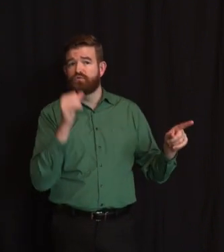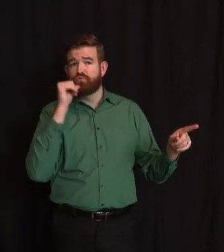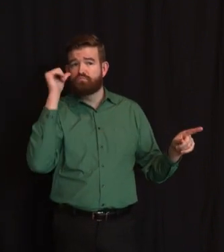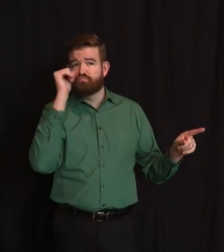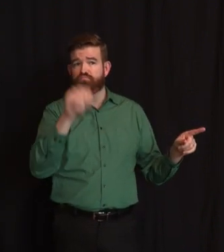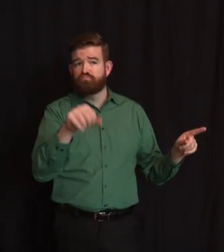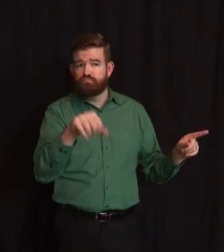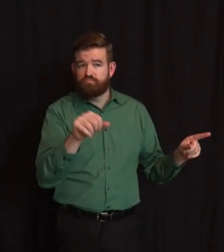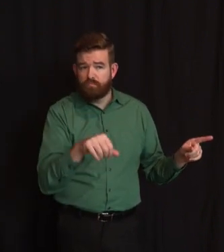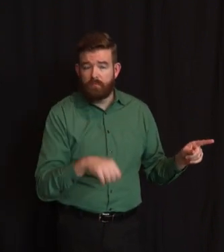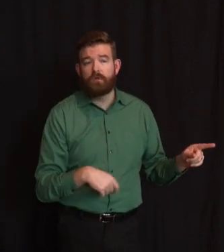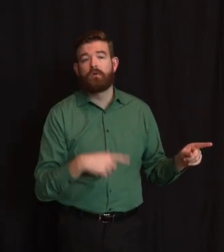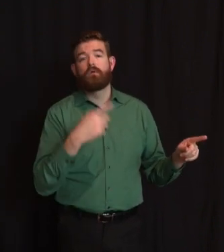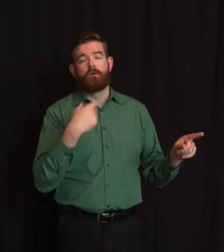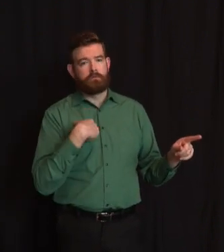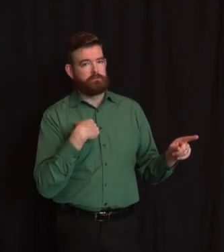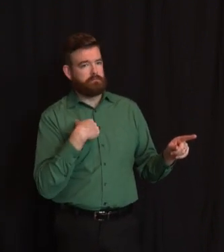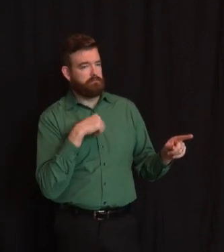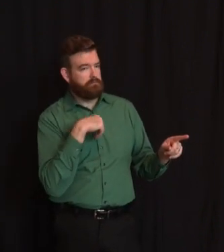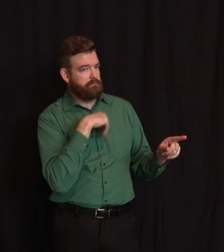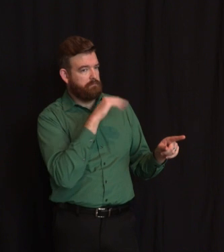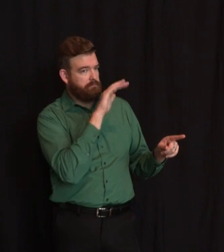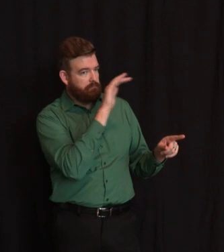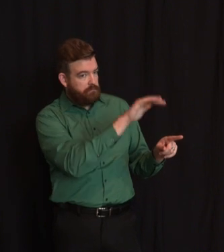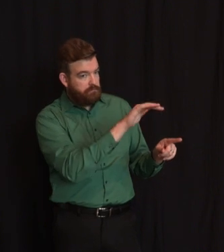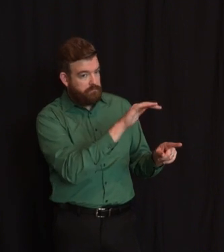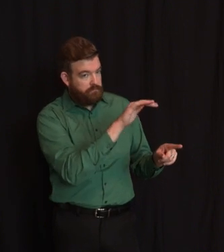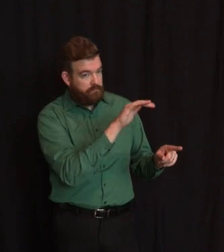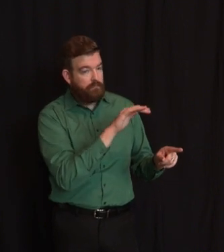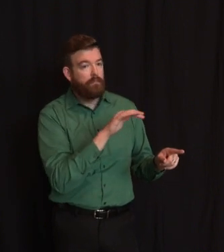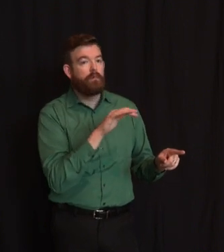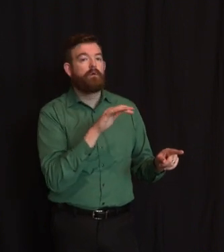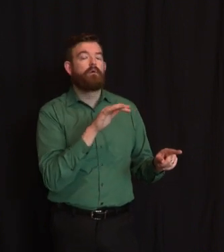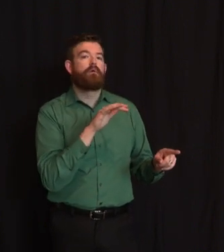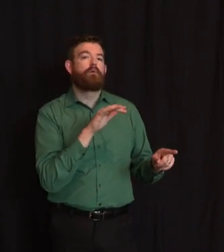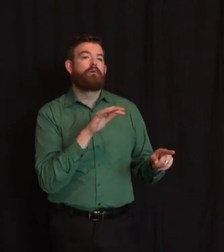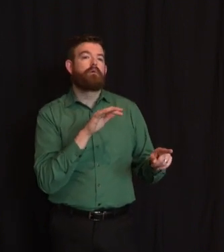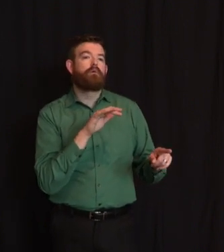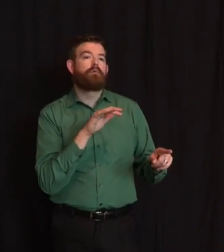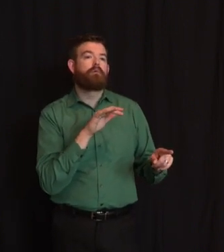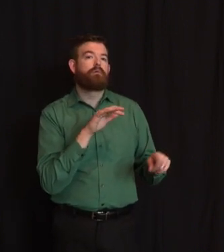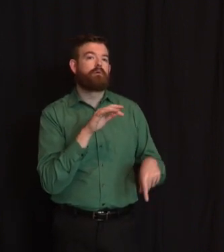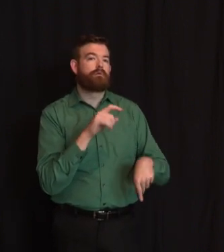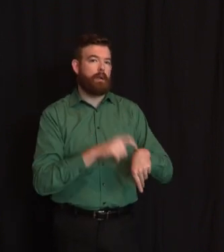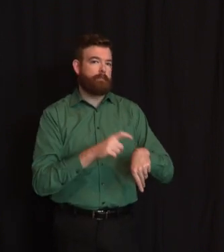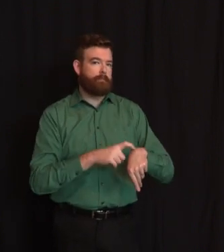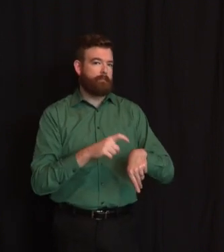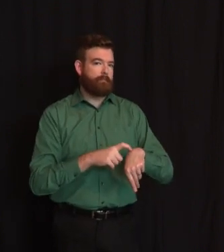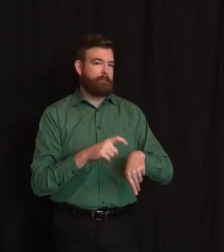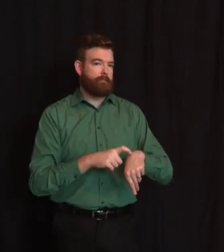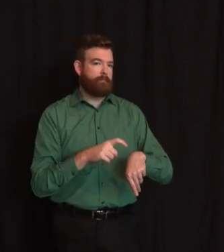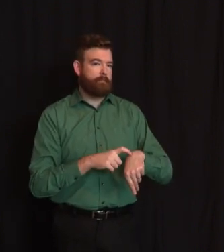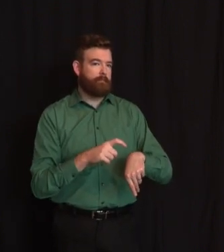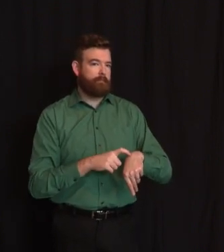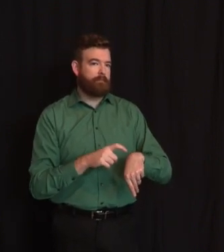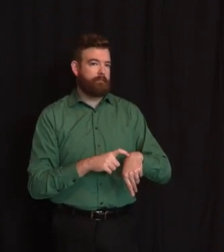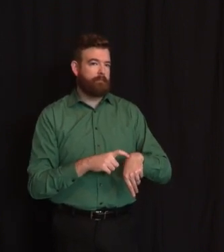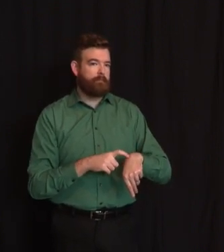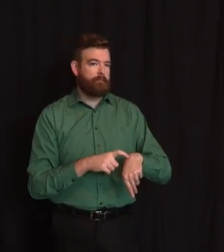not, and that's a good thing because we're not ready. Again, don't confuse my extreme desire to want to open things